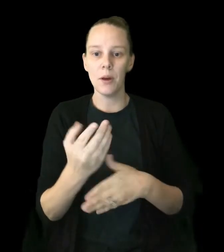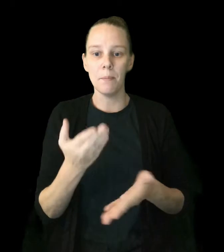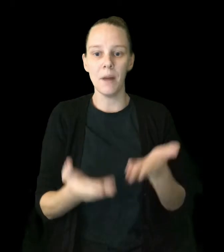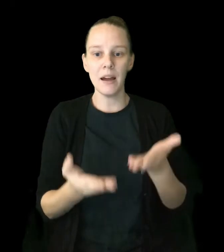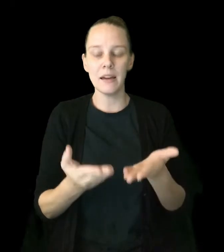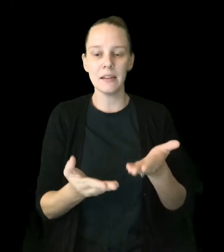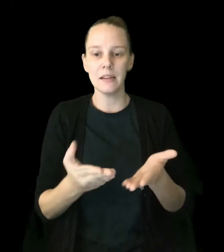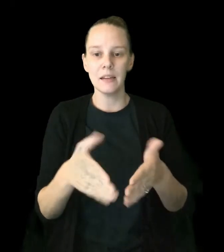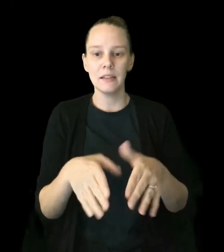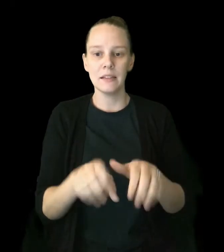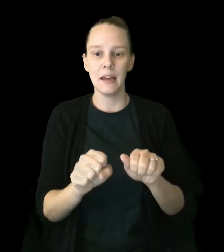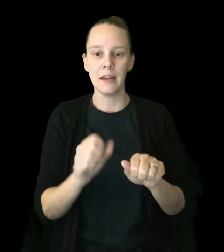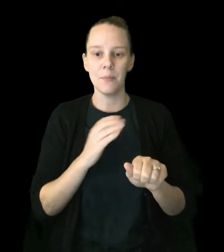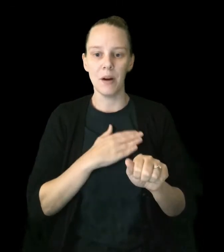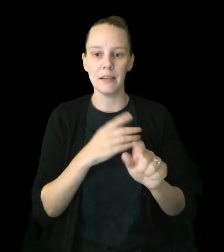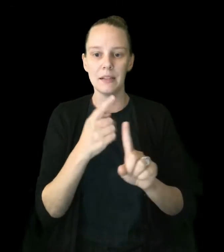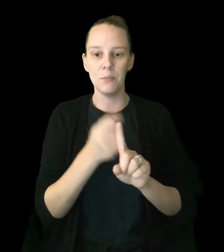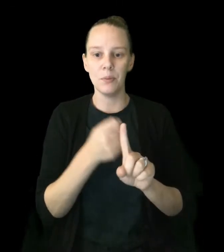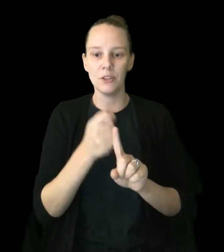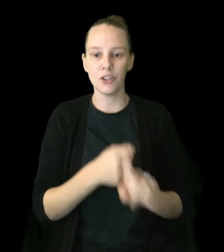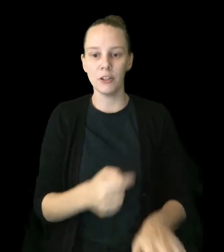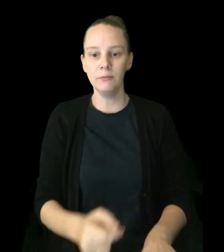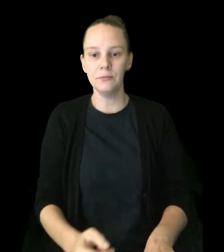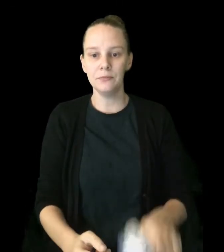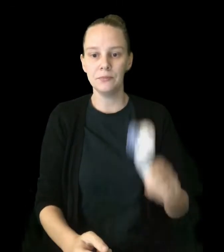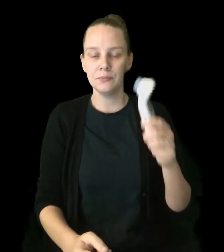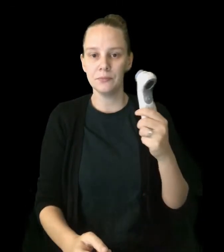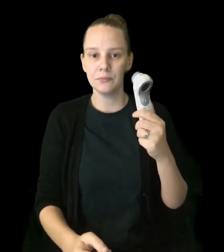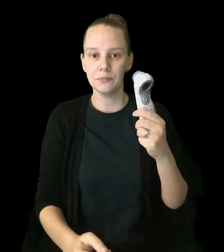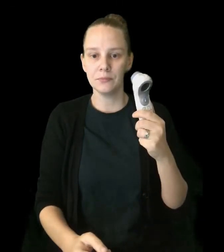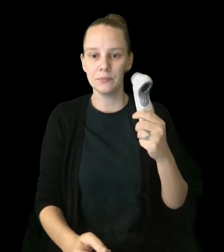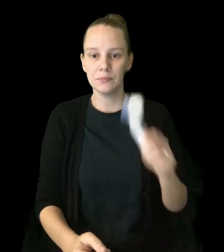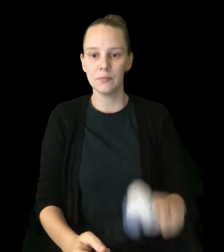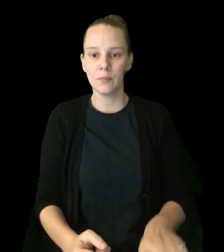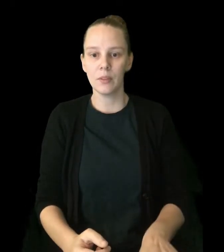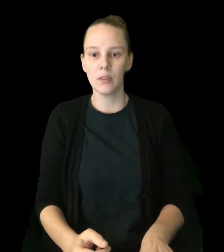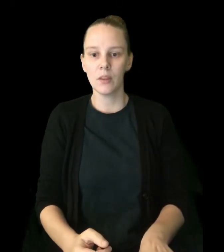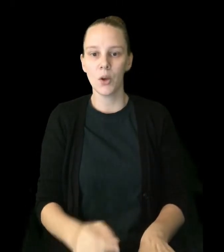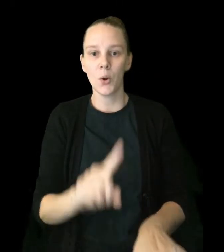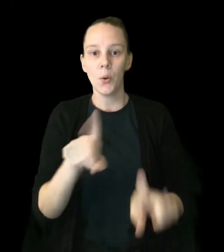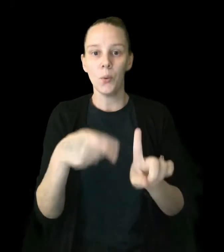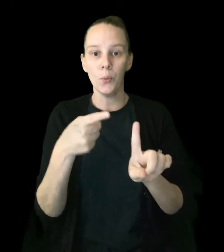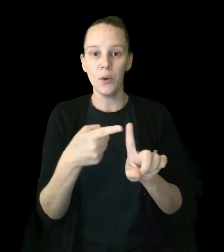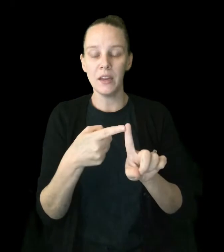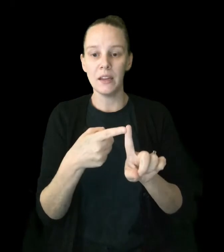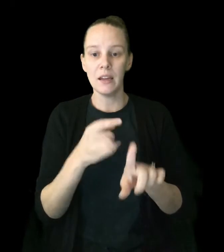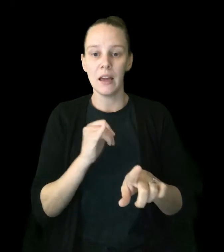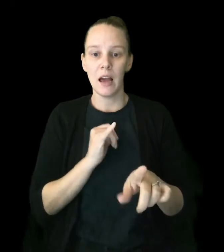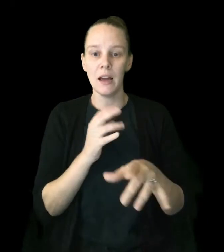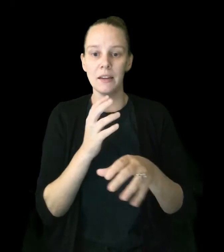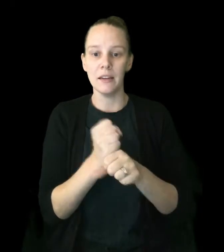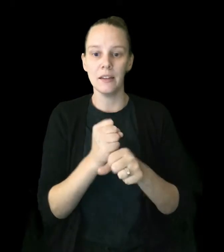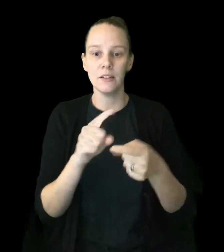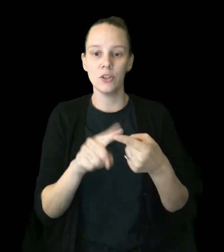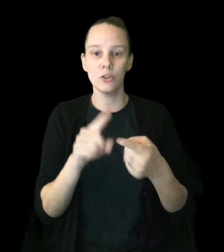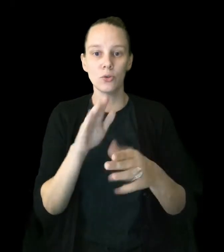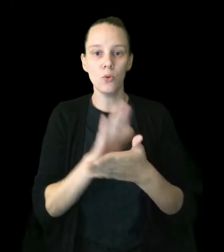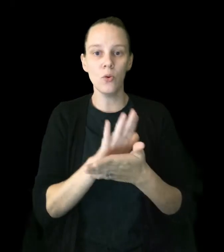might take my temperature when I get to school.